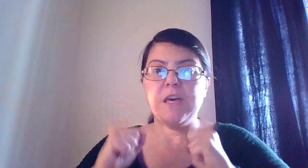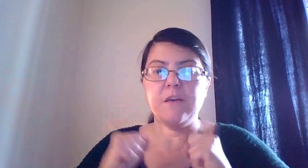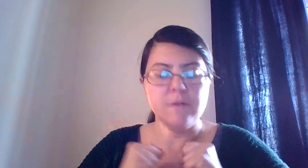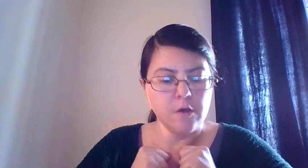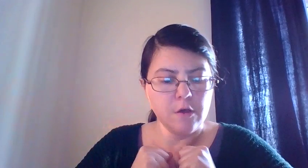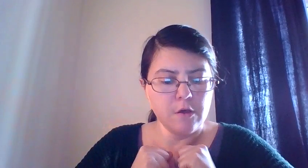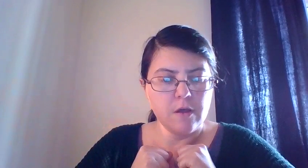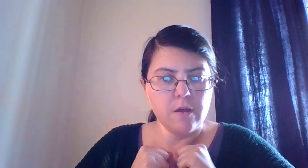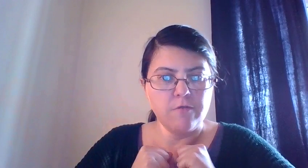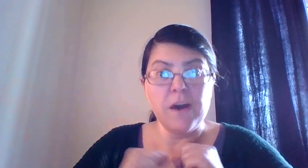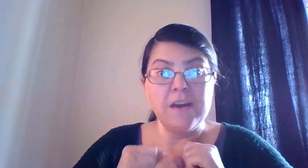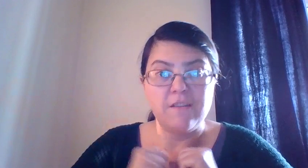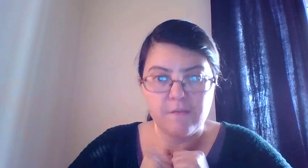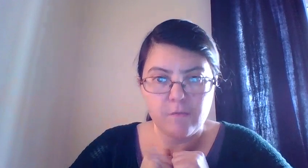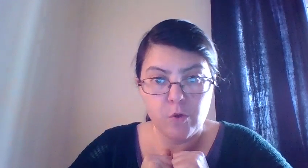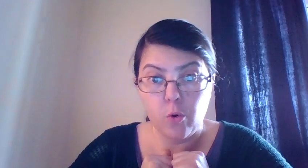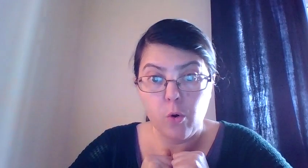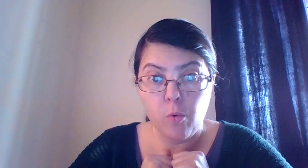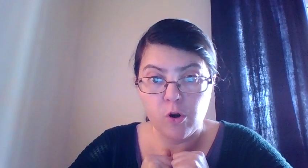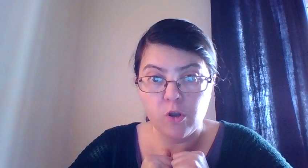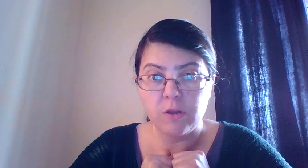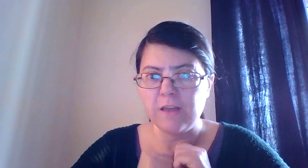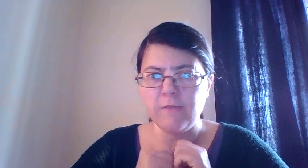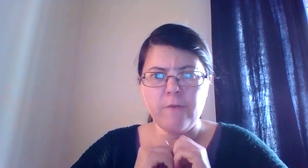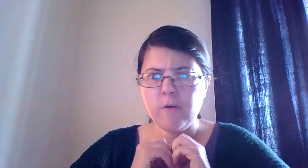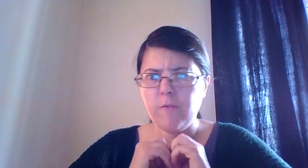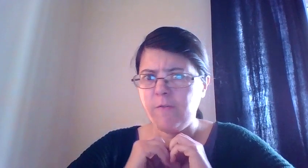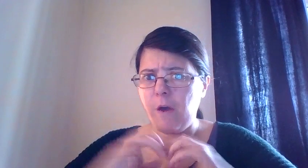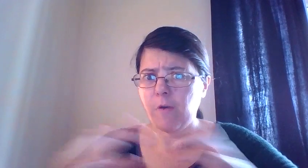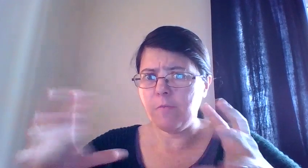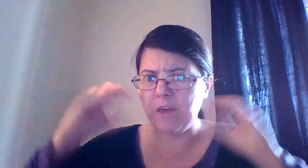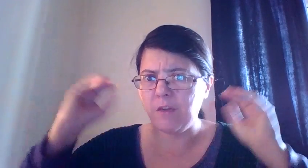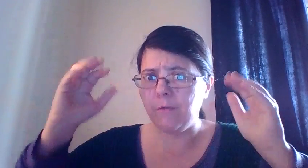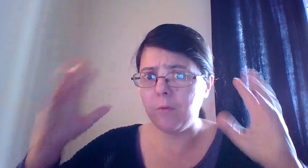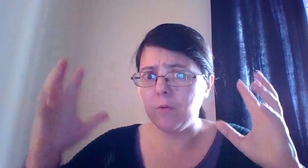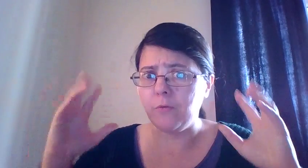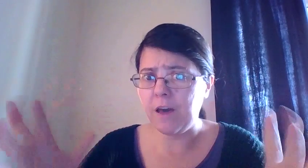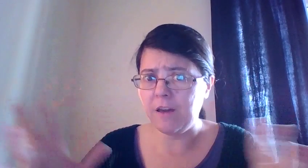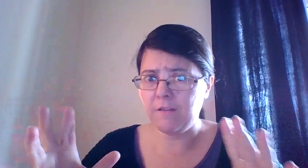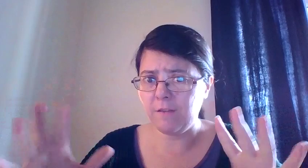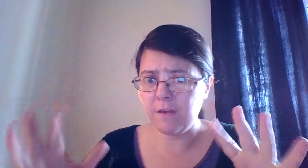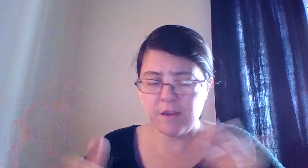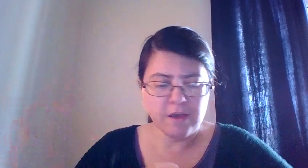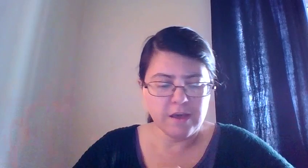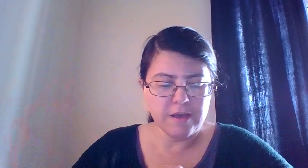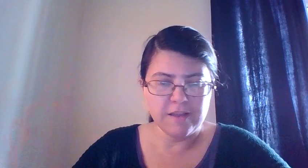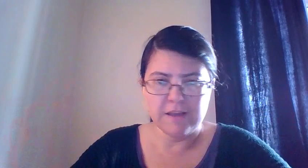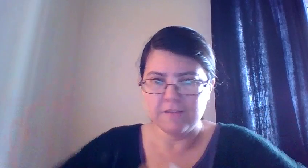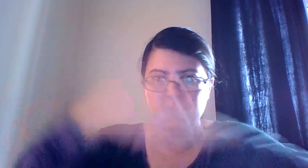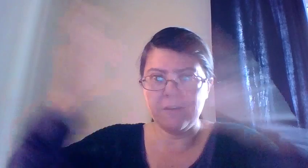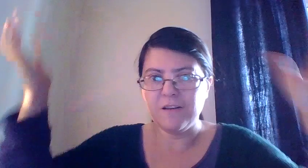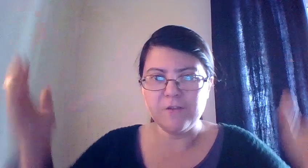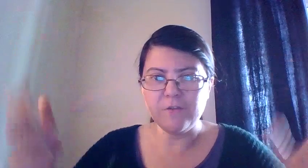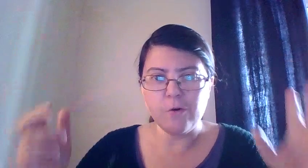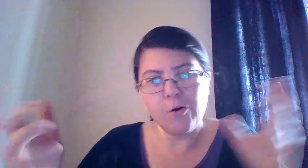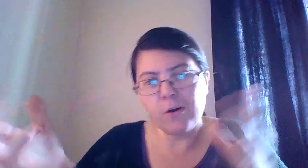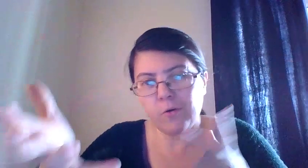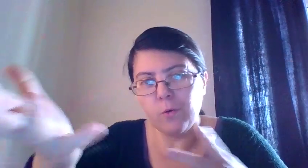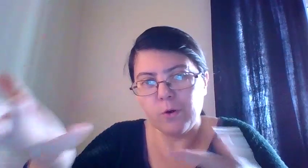fight with a co-worker, like a very, very big verbal fight. Like a co-worker